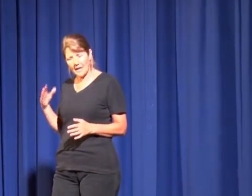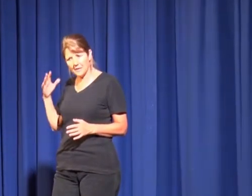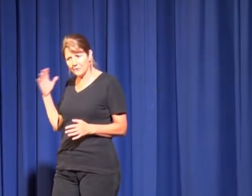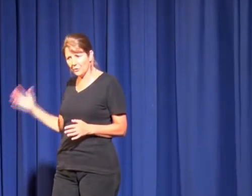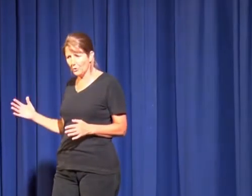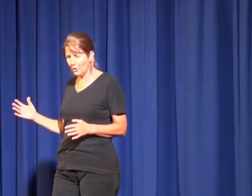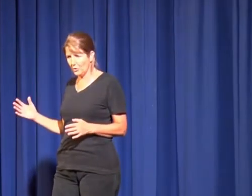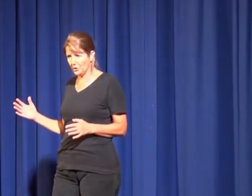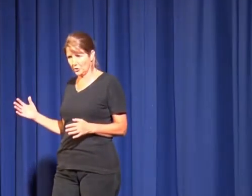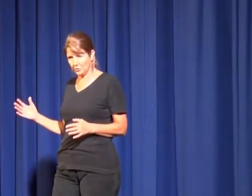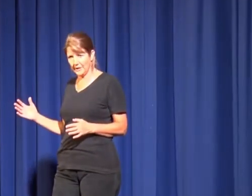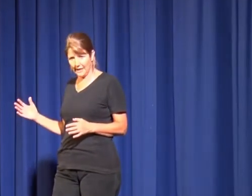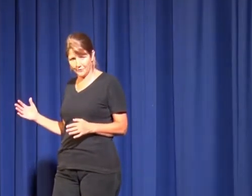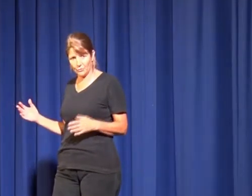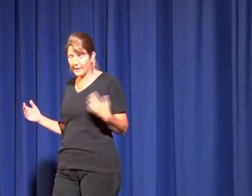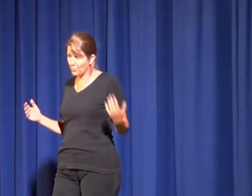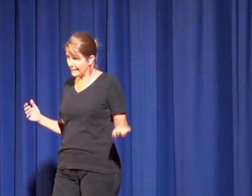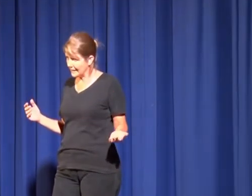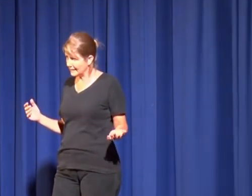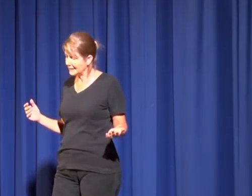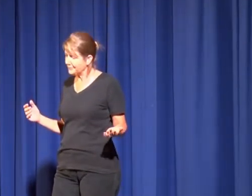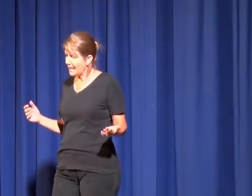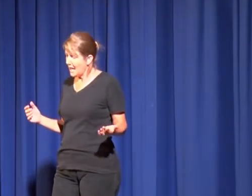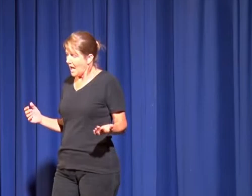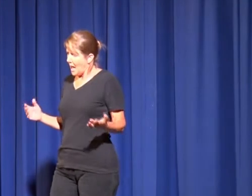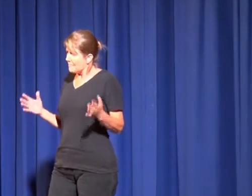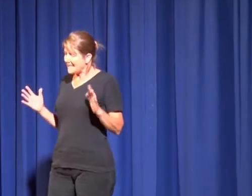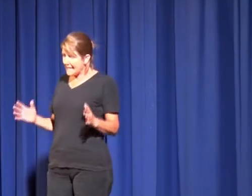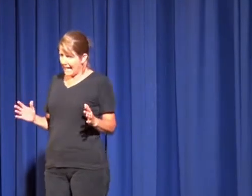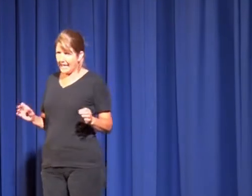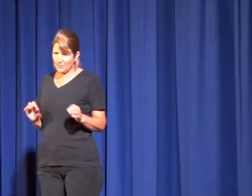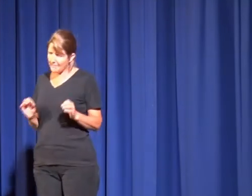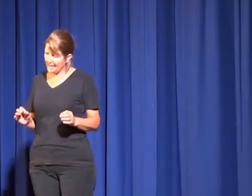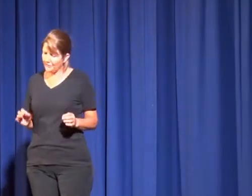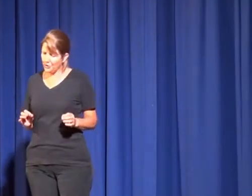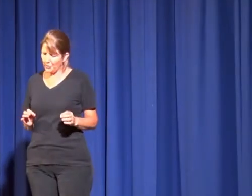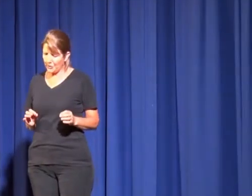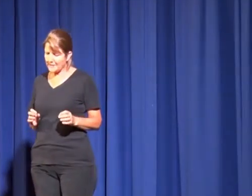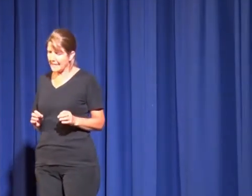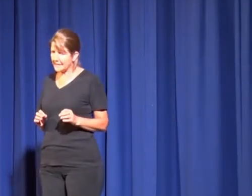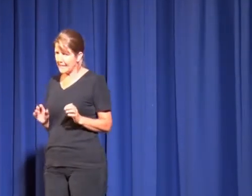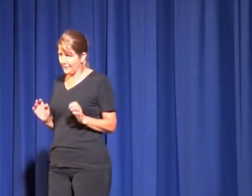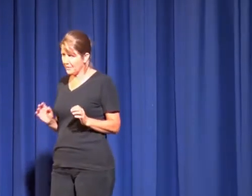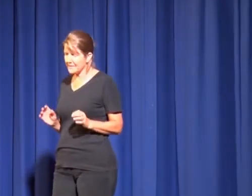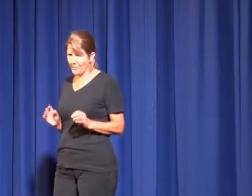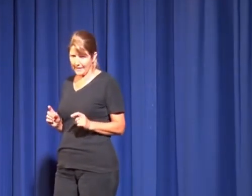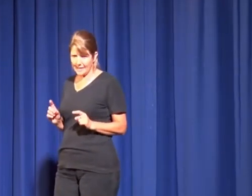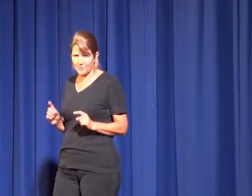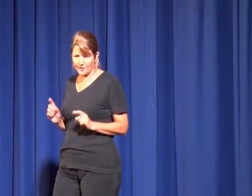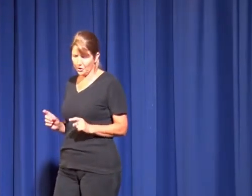They had four older children after all and one younger. My dad, he was a man of few words and if he was around, he was the